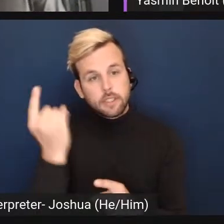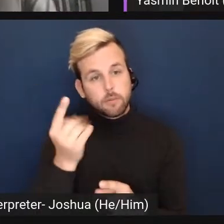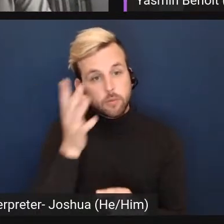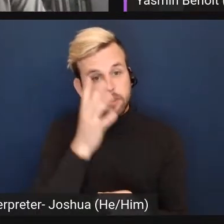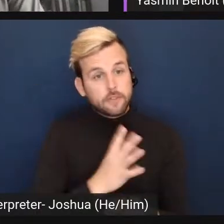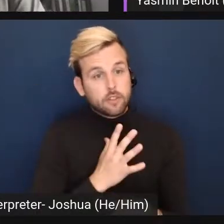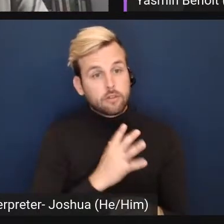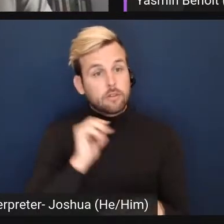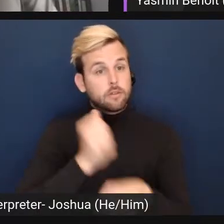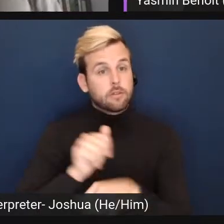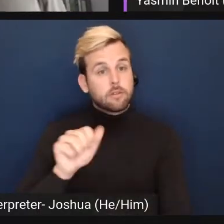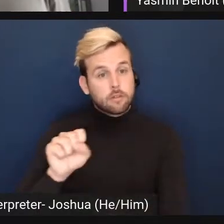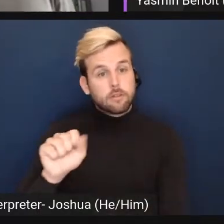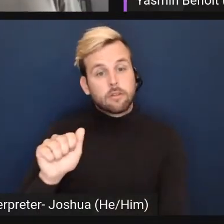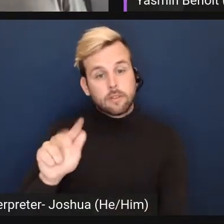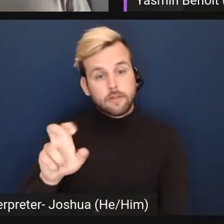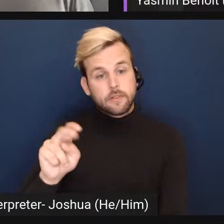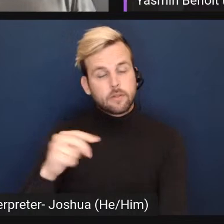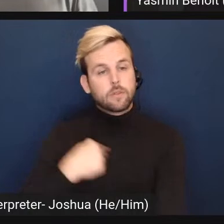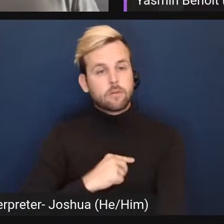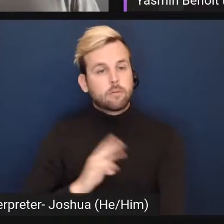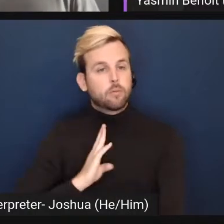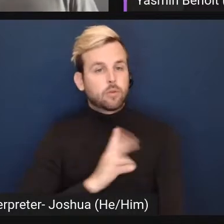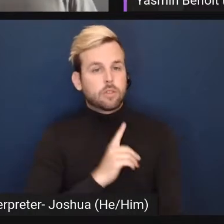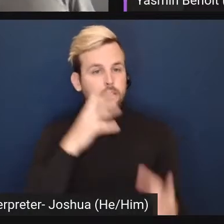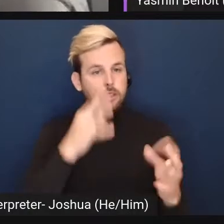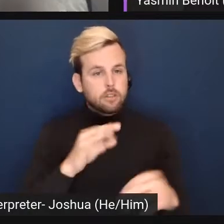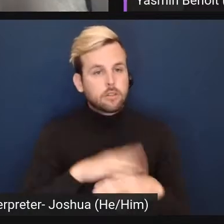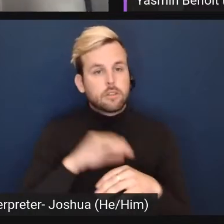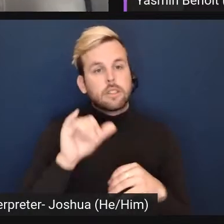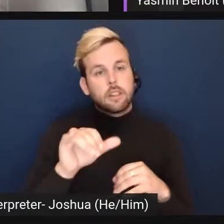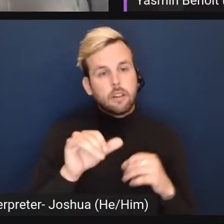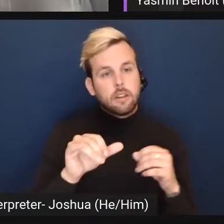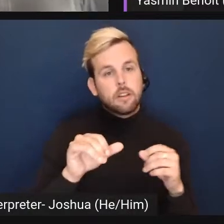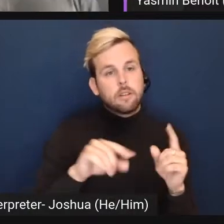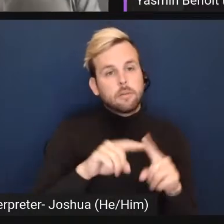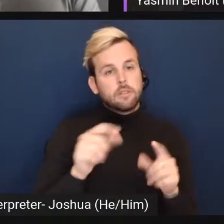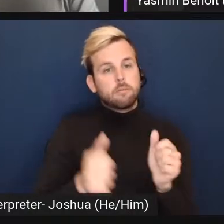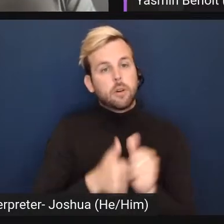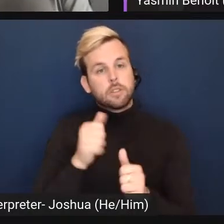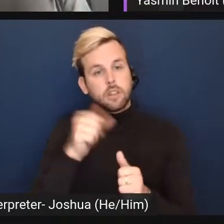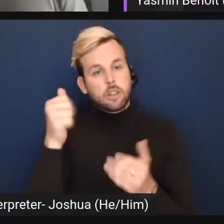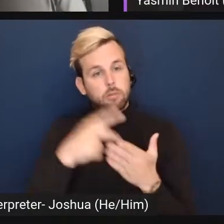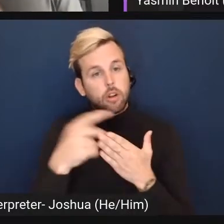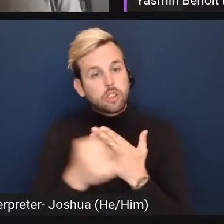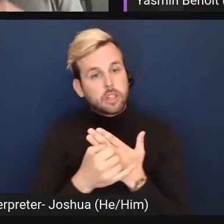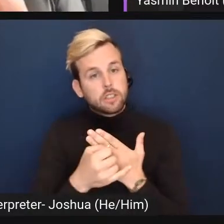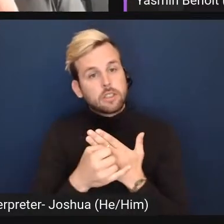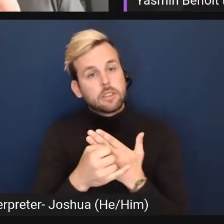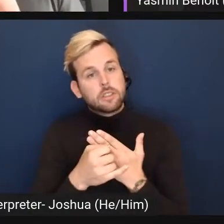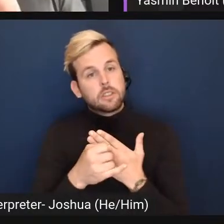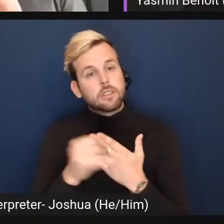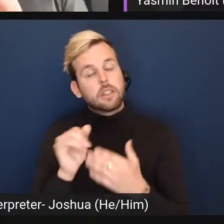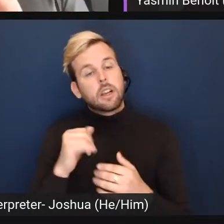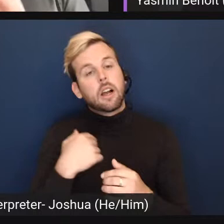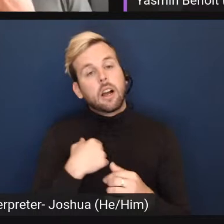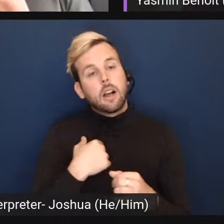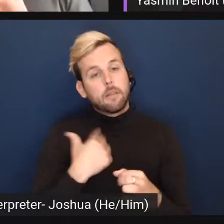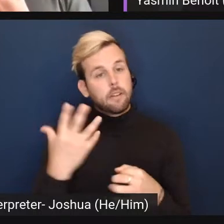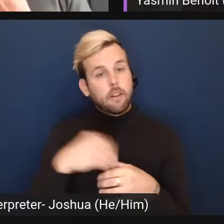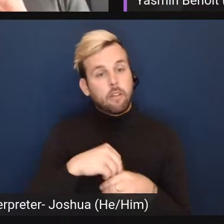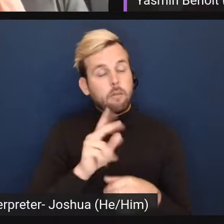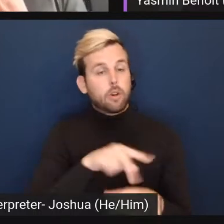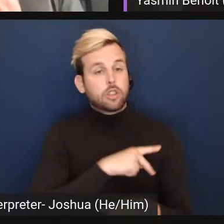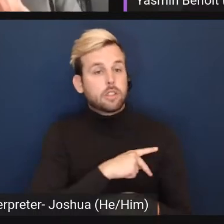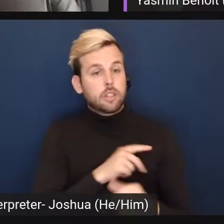officially endorsed as AVEN, then we as a board decide on that. Um, but most other projects, even like, like I am involved